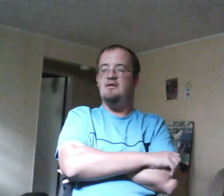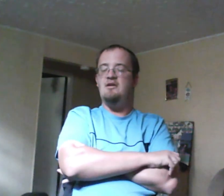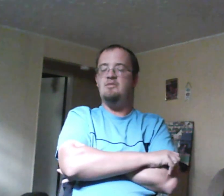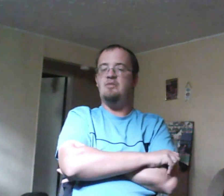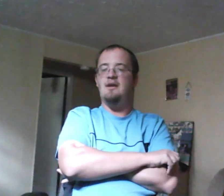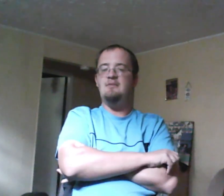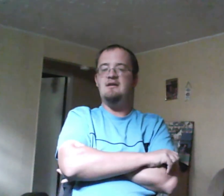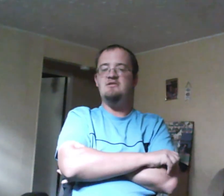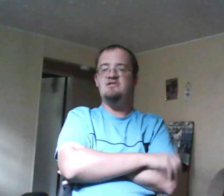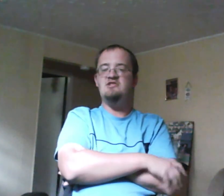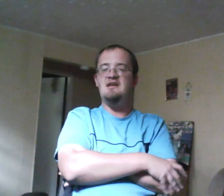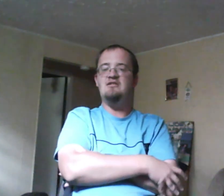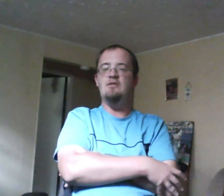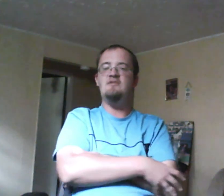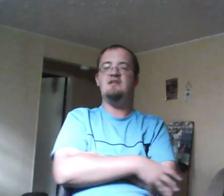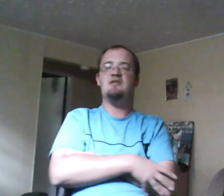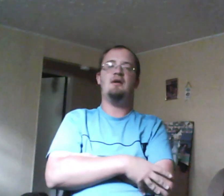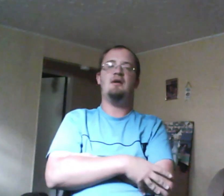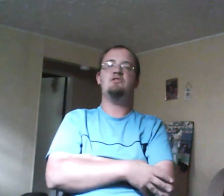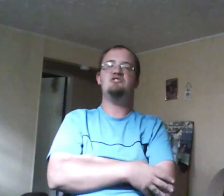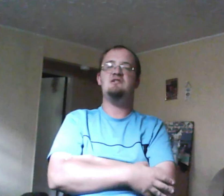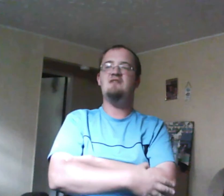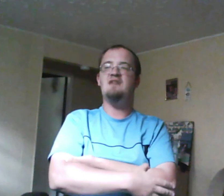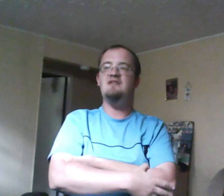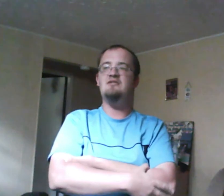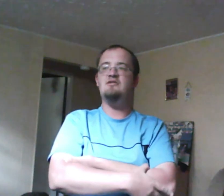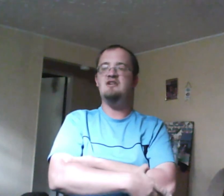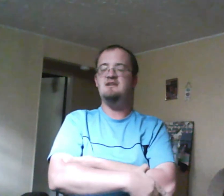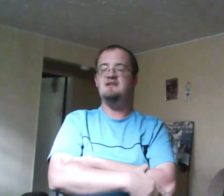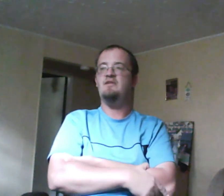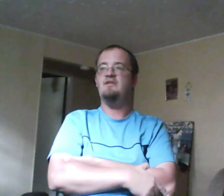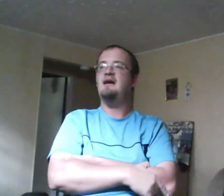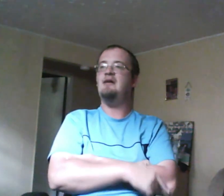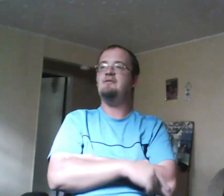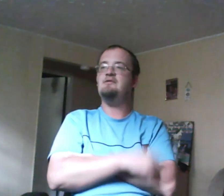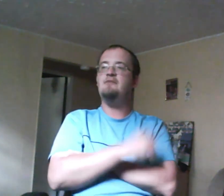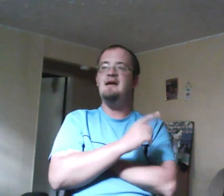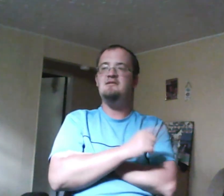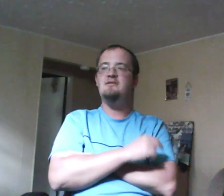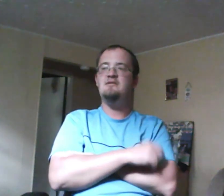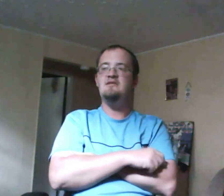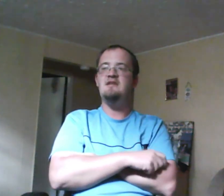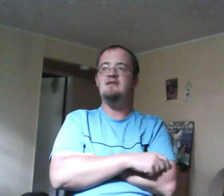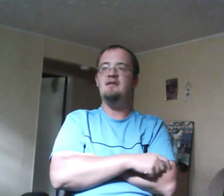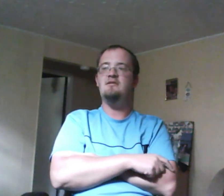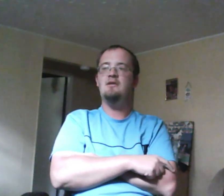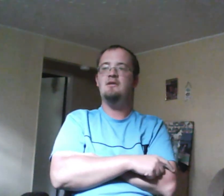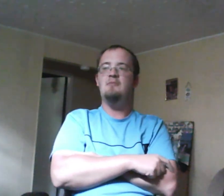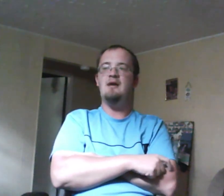because she had to go with Sig at the prom so she decides not to go to graduation however Grace decides to tell Maya what would the therapist